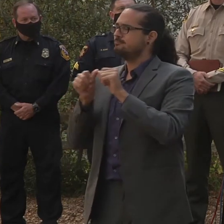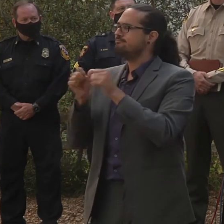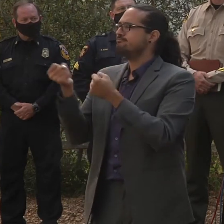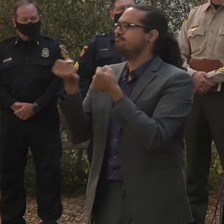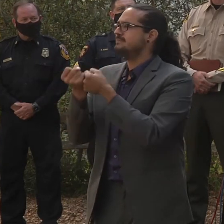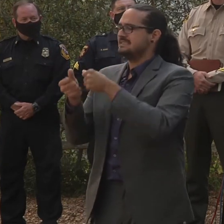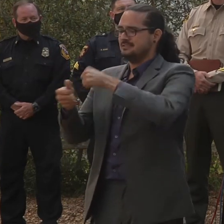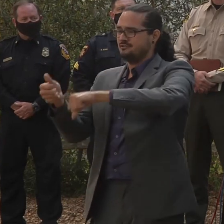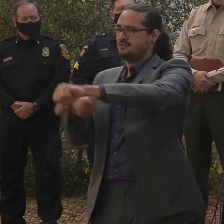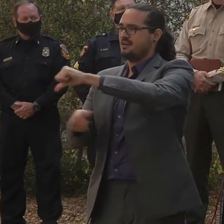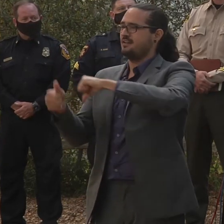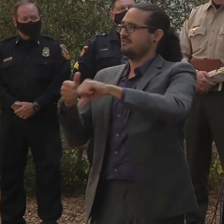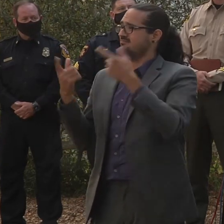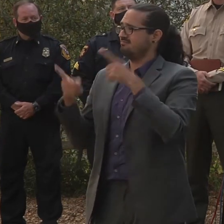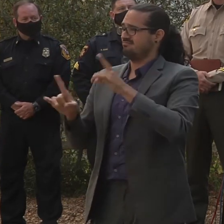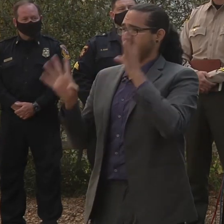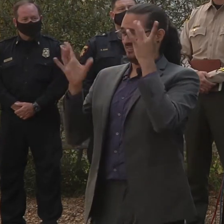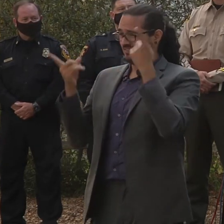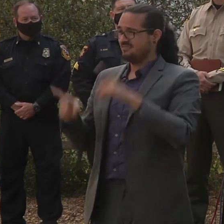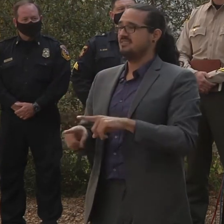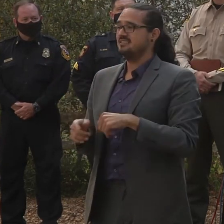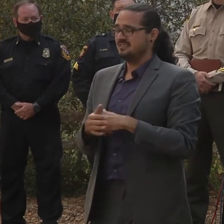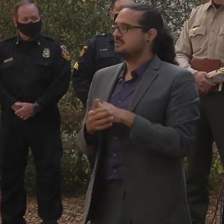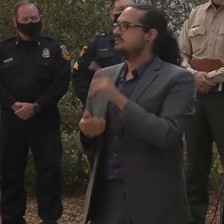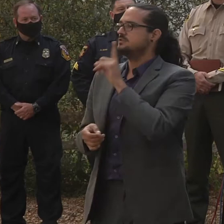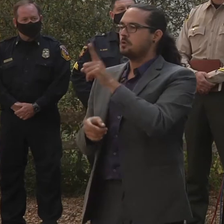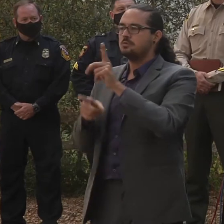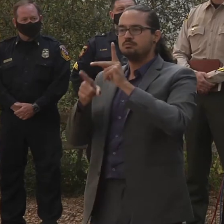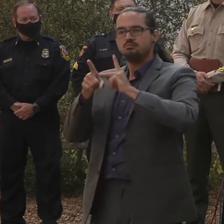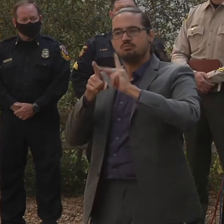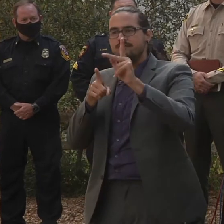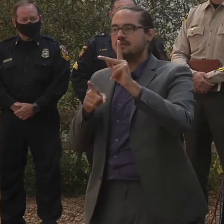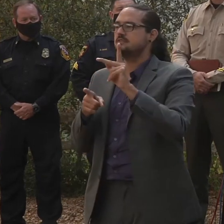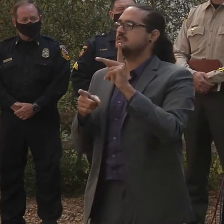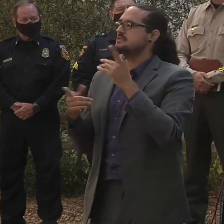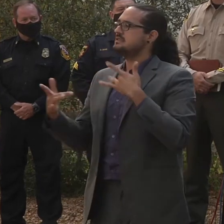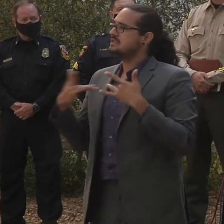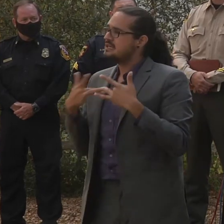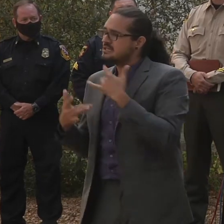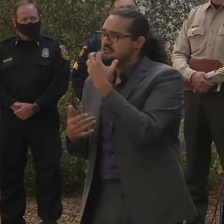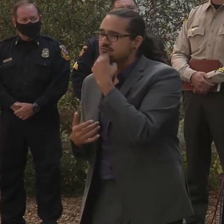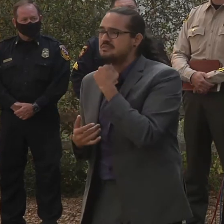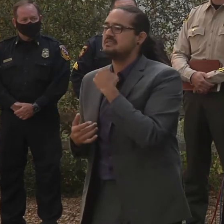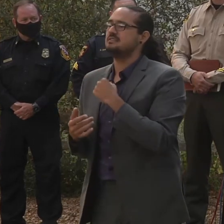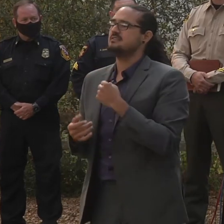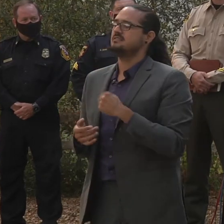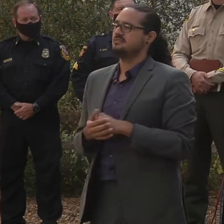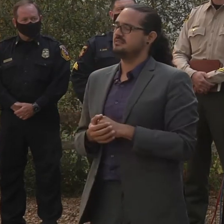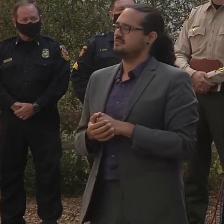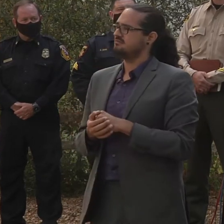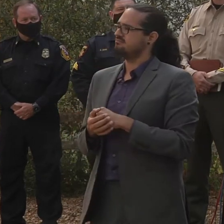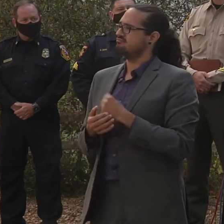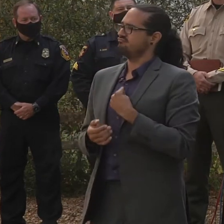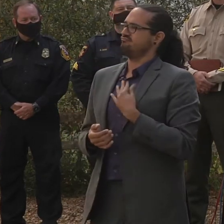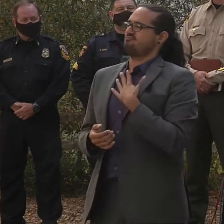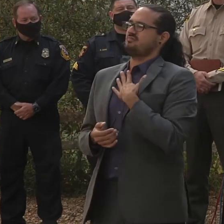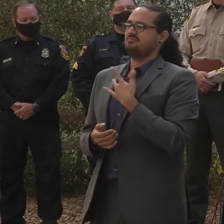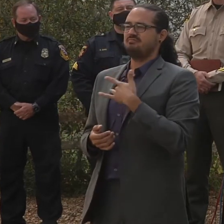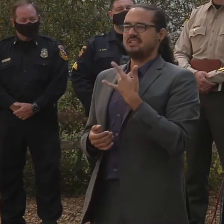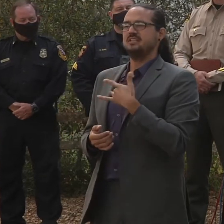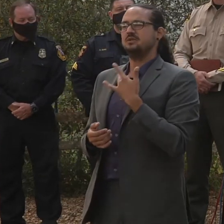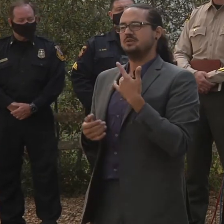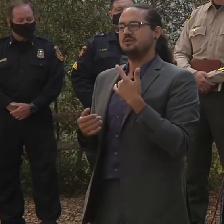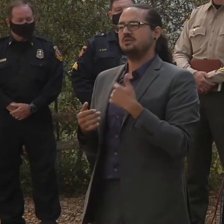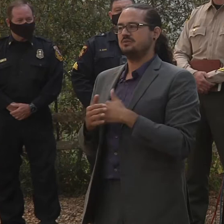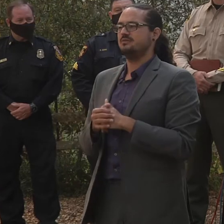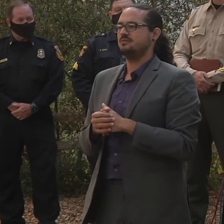in such a professional and caring way. It is, it is, it brings great credit